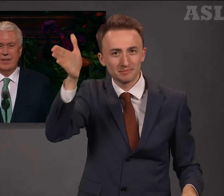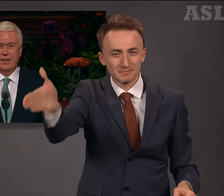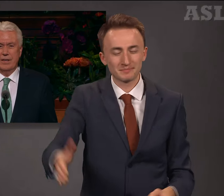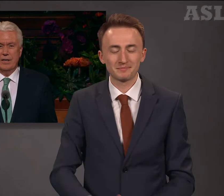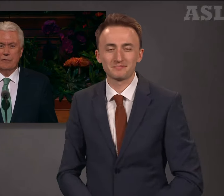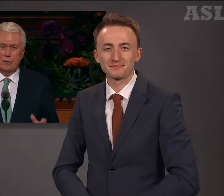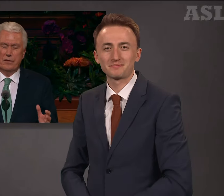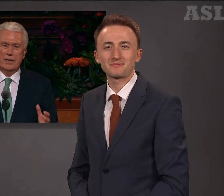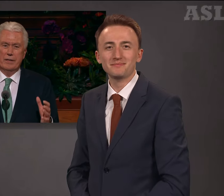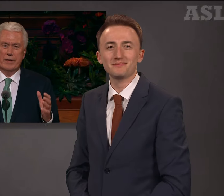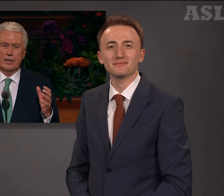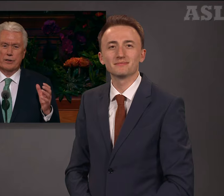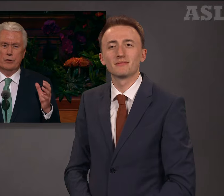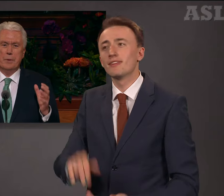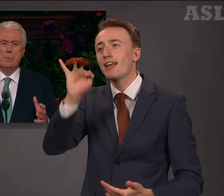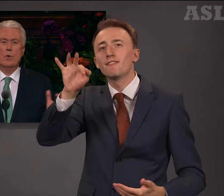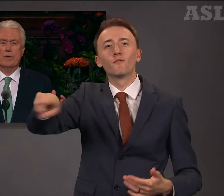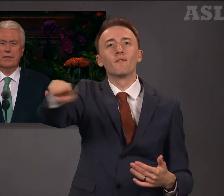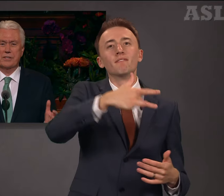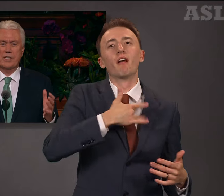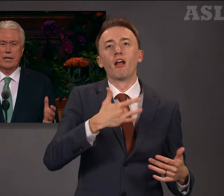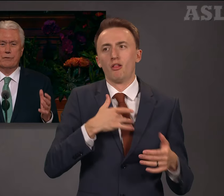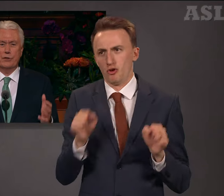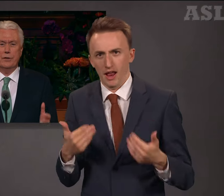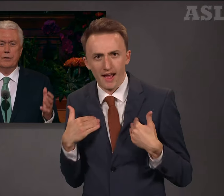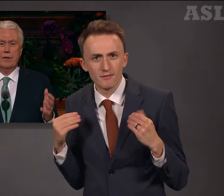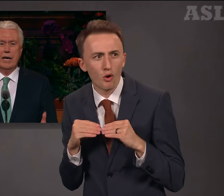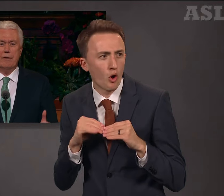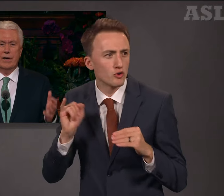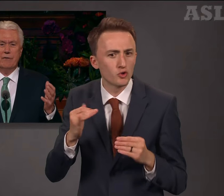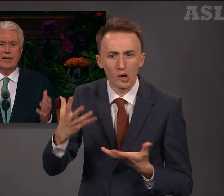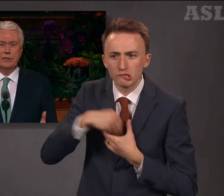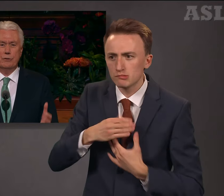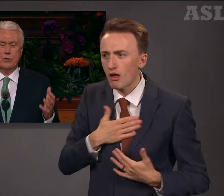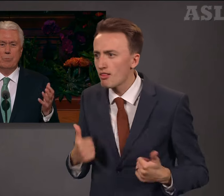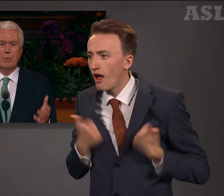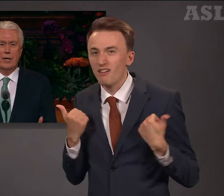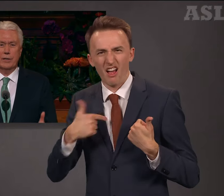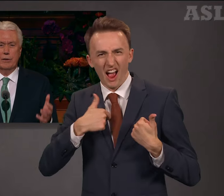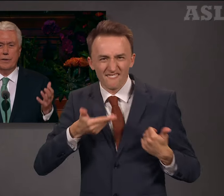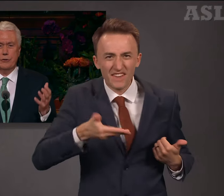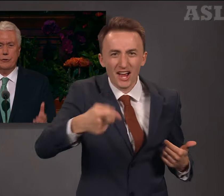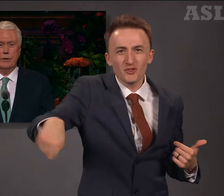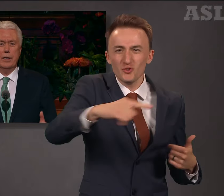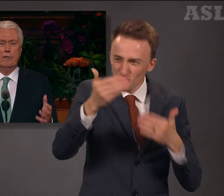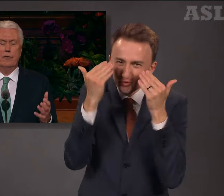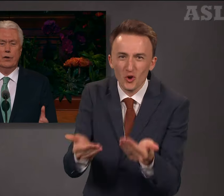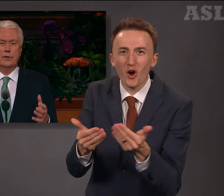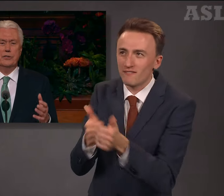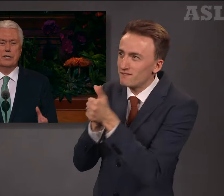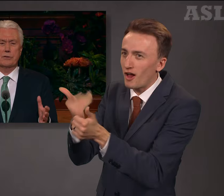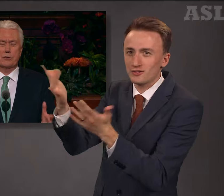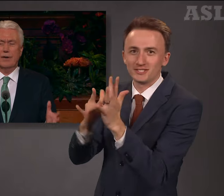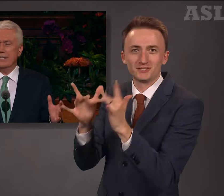If you feel there could be more of this kind of joy in your life, I invite you to embark on the journey of following Jesus Christ